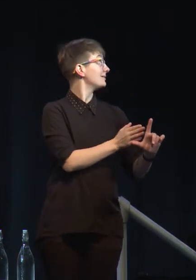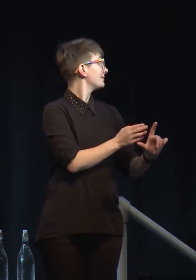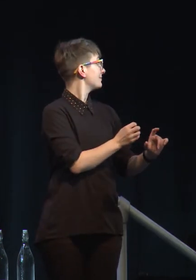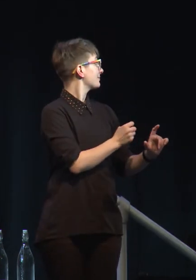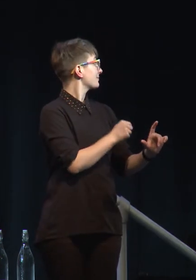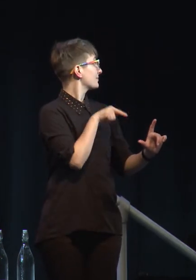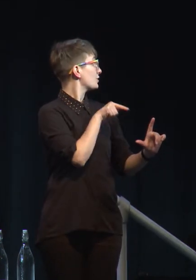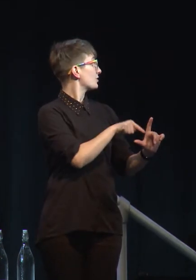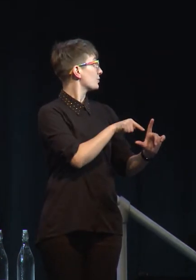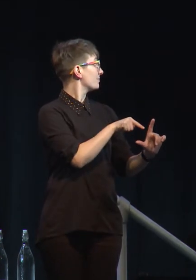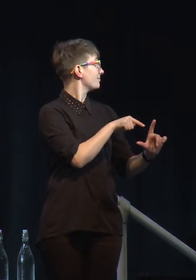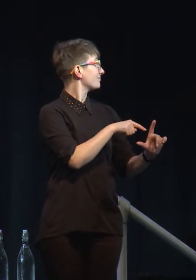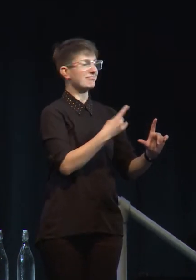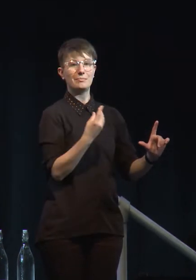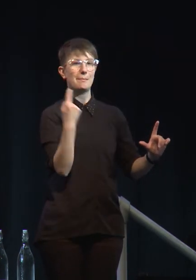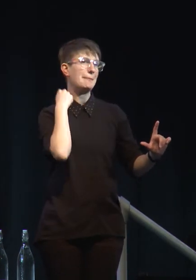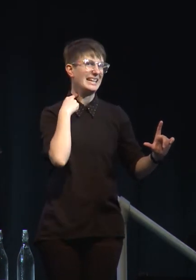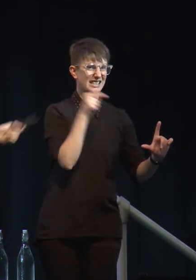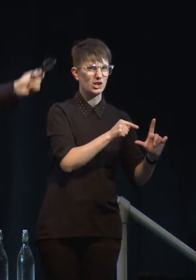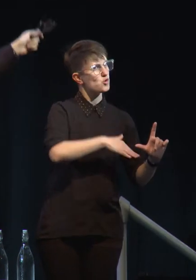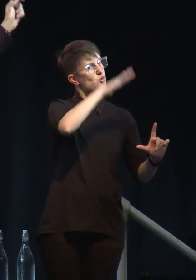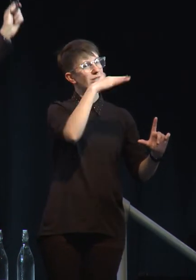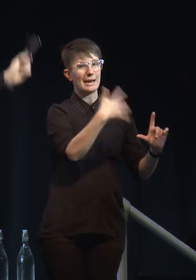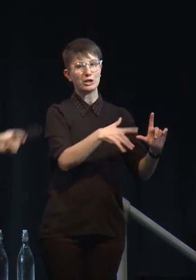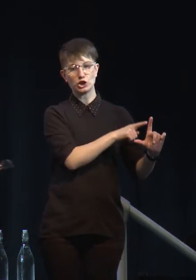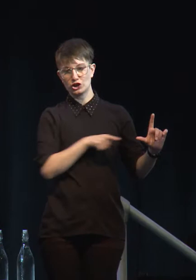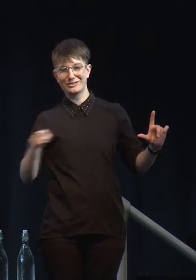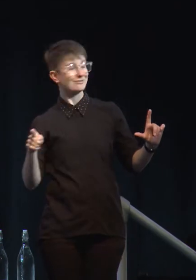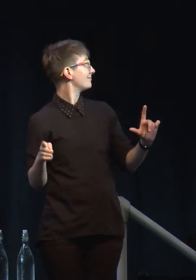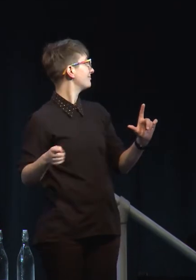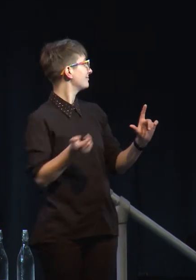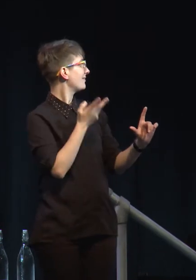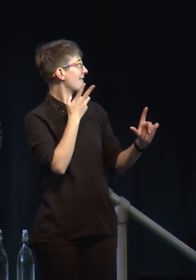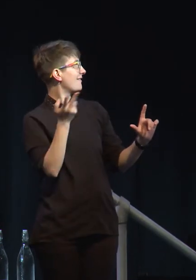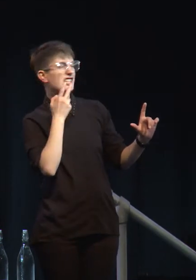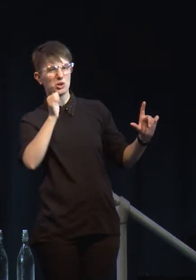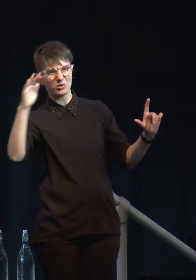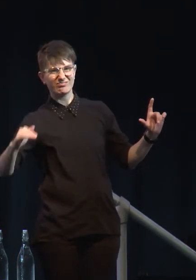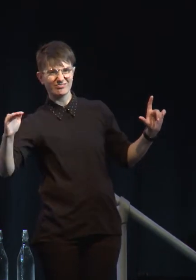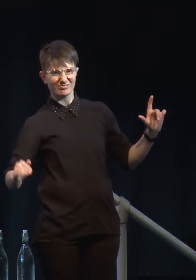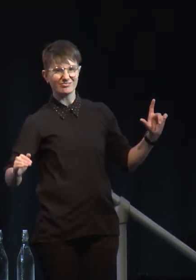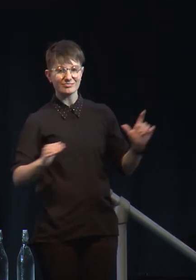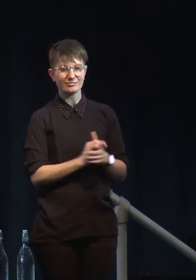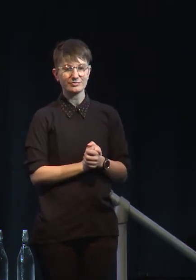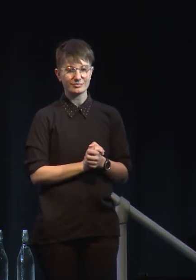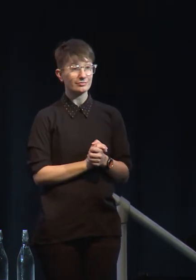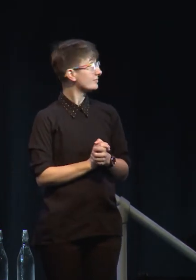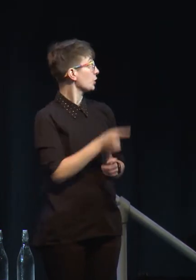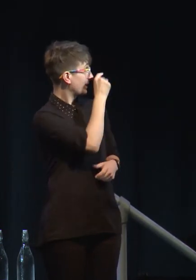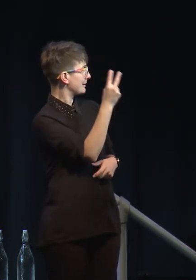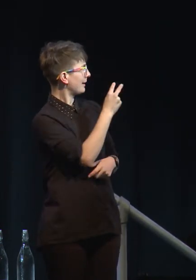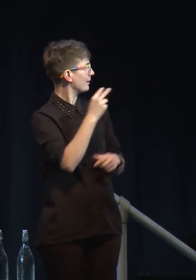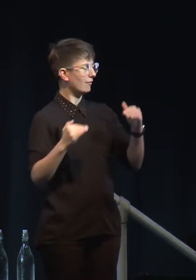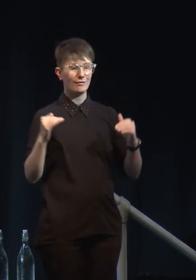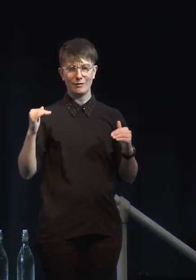the left of the curve by quite an order of magnitude or several orders of magnitude in some